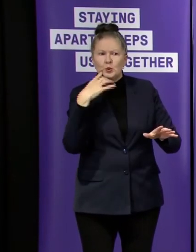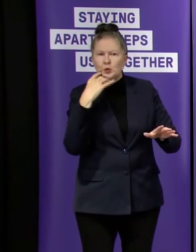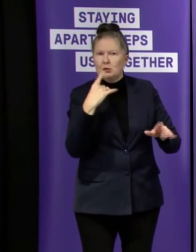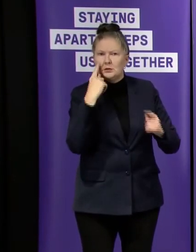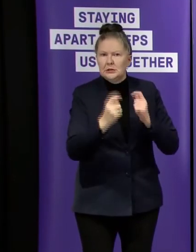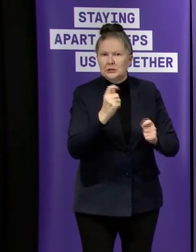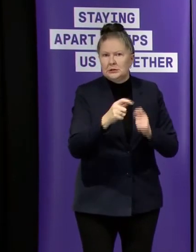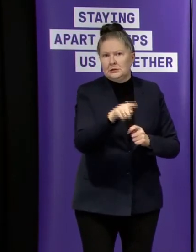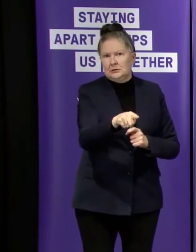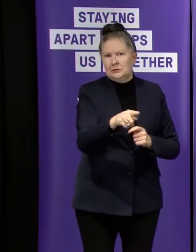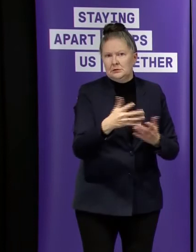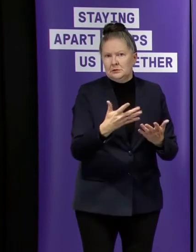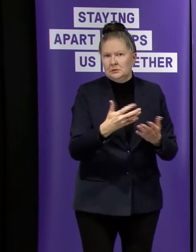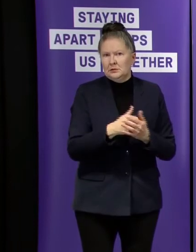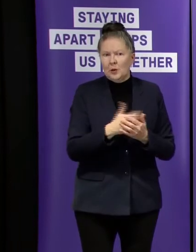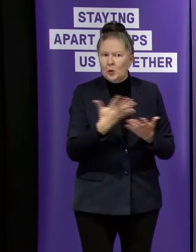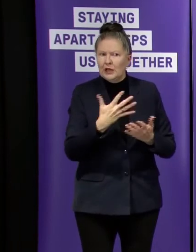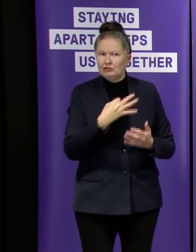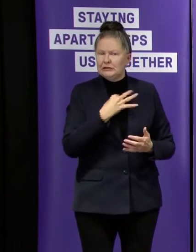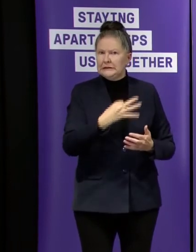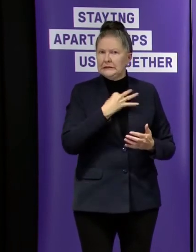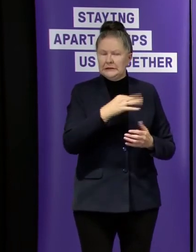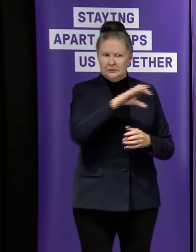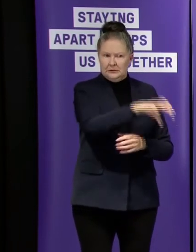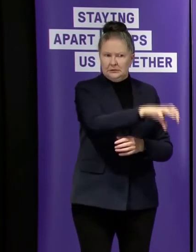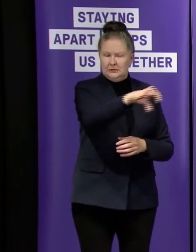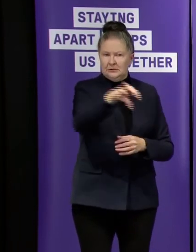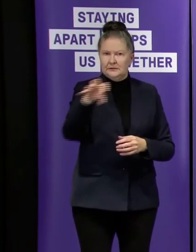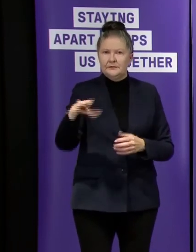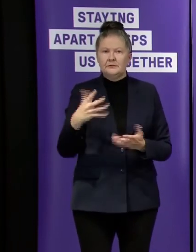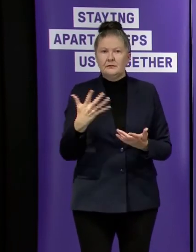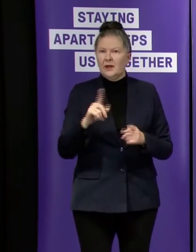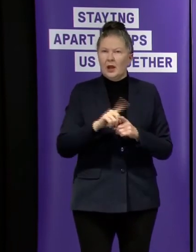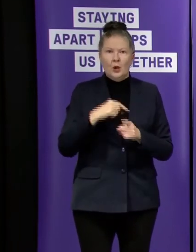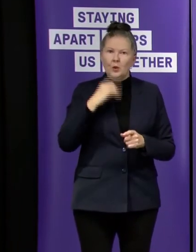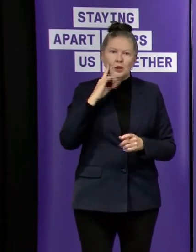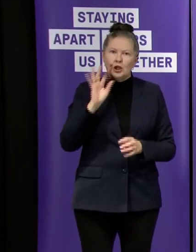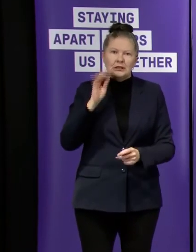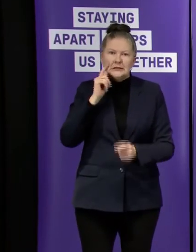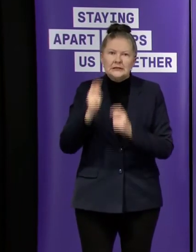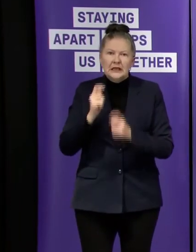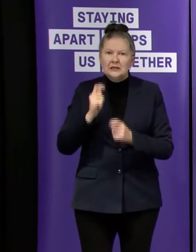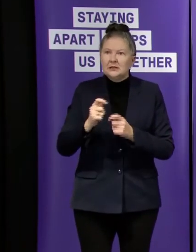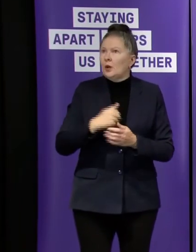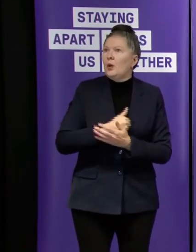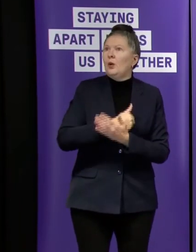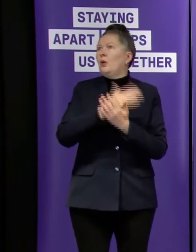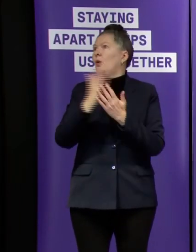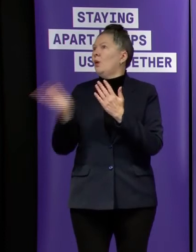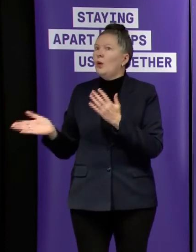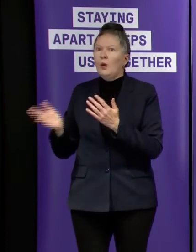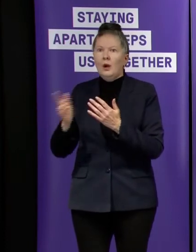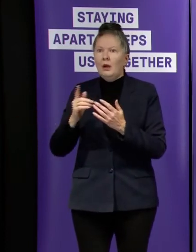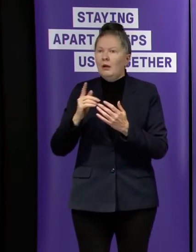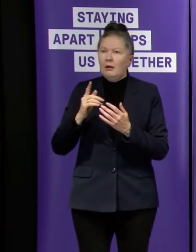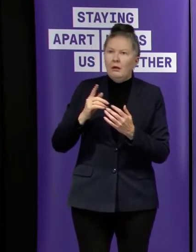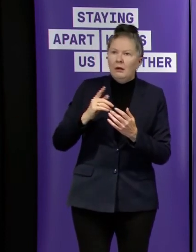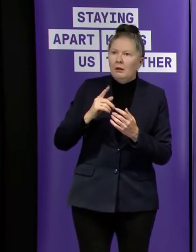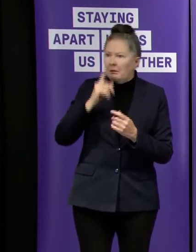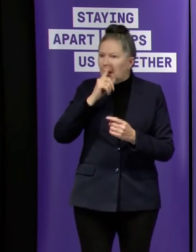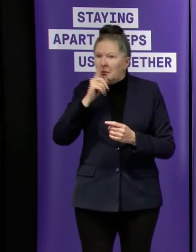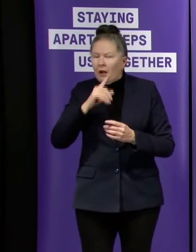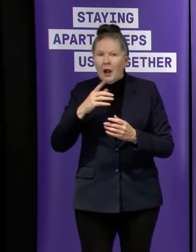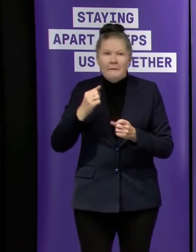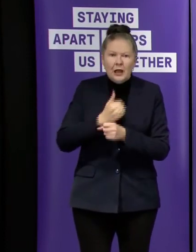we're not you know the testing people aren't the police we're not going to you know look in your throat and make sure you really have a sore throat or not